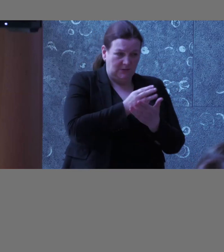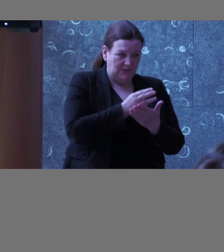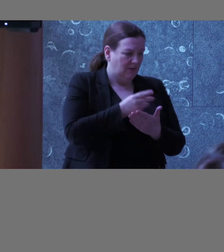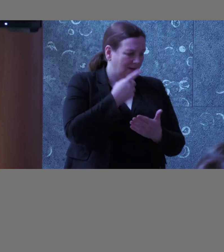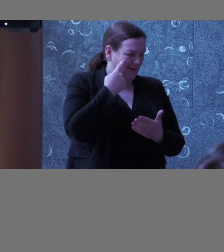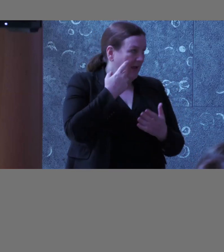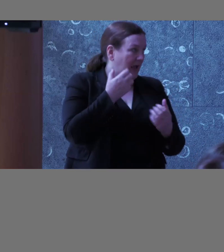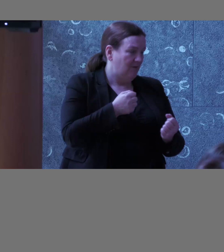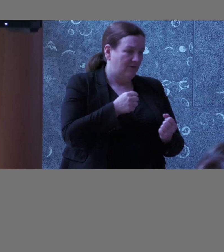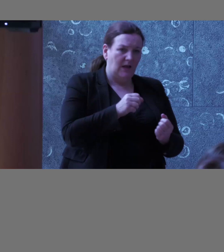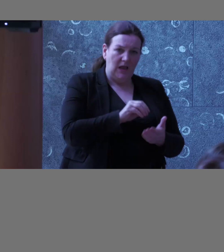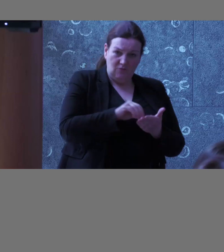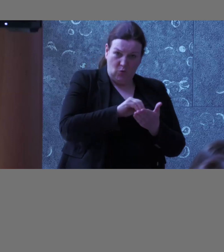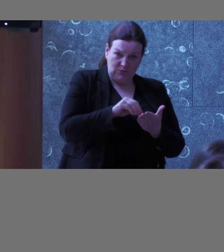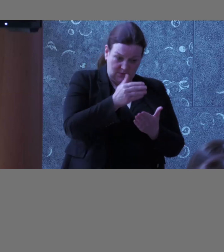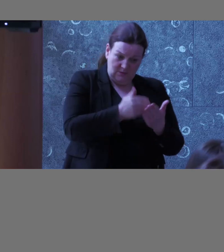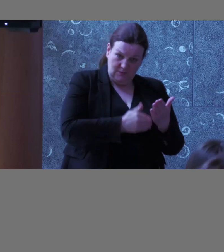proof here that I wrote them first.